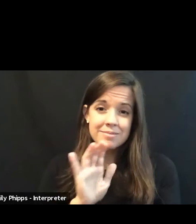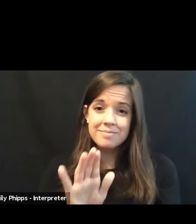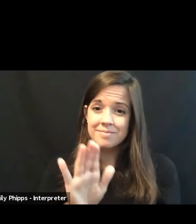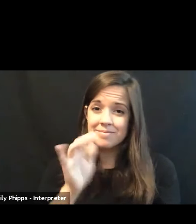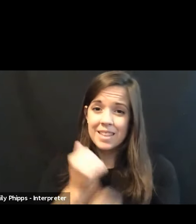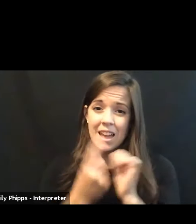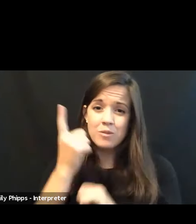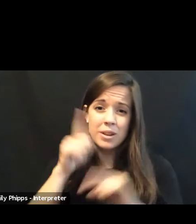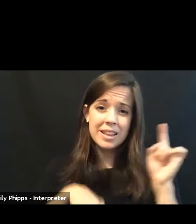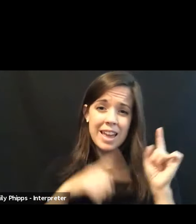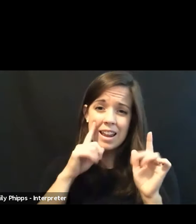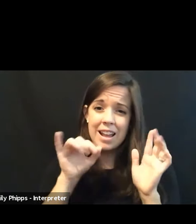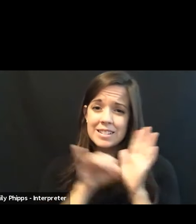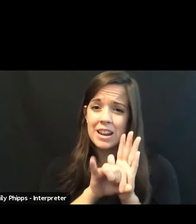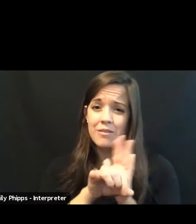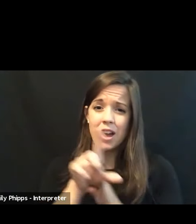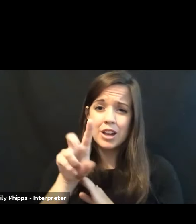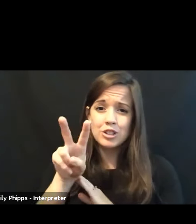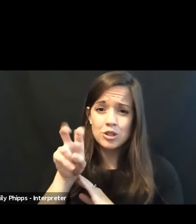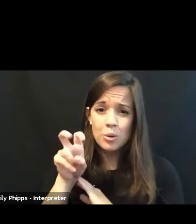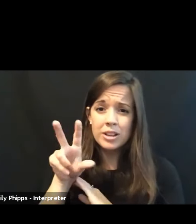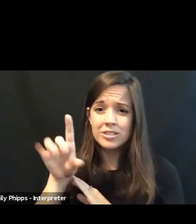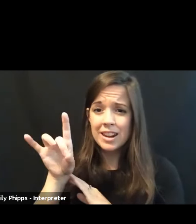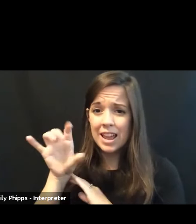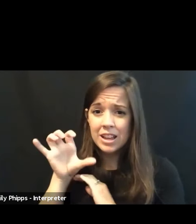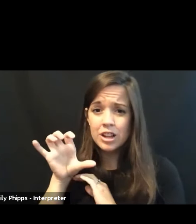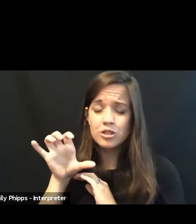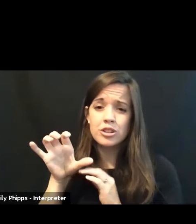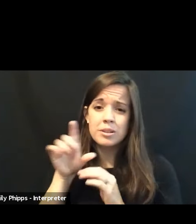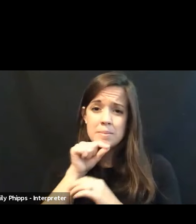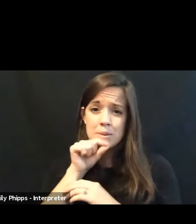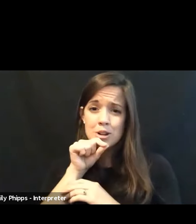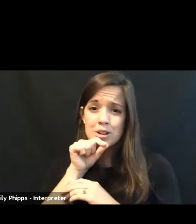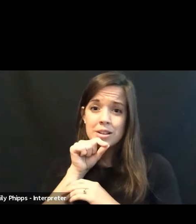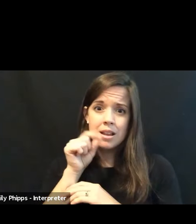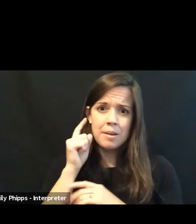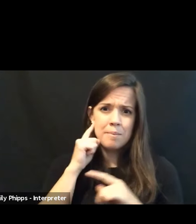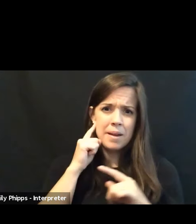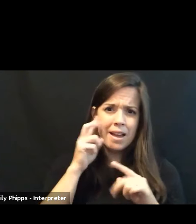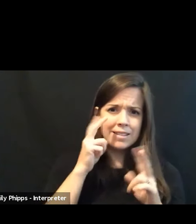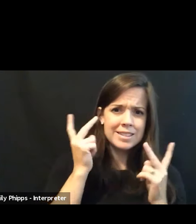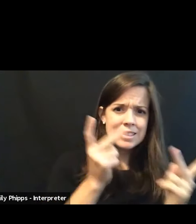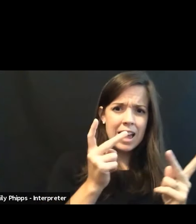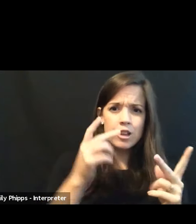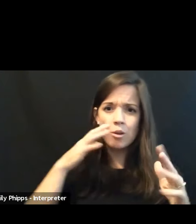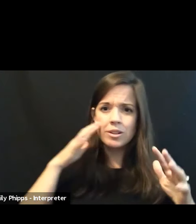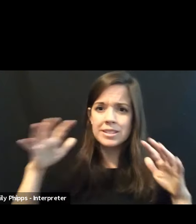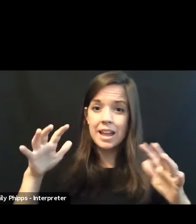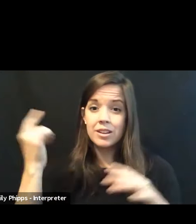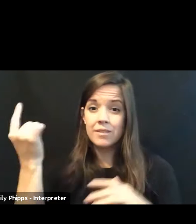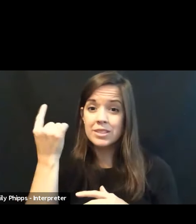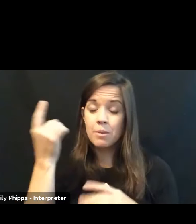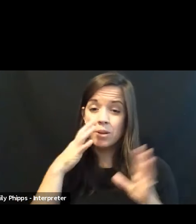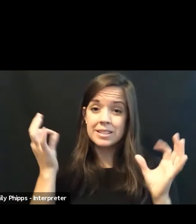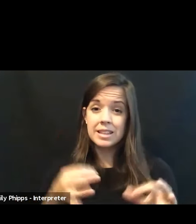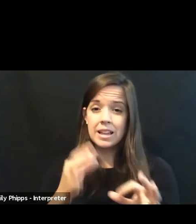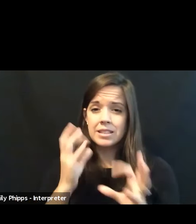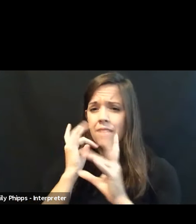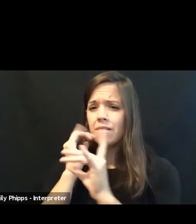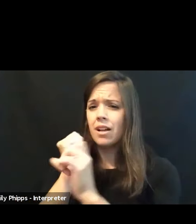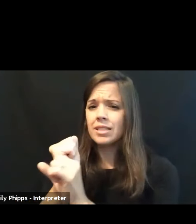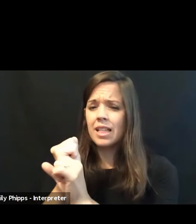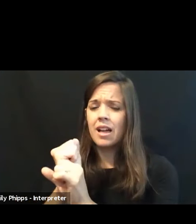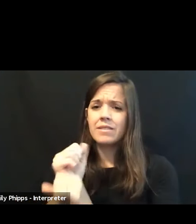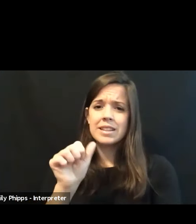100 or 200 or 800 birds by sight or sound. If someone decides that they fall in love with the